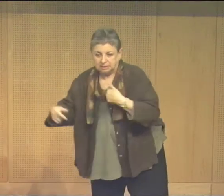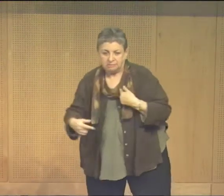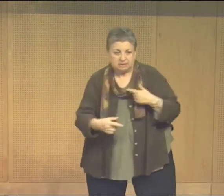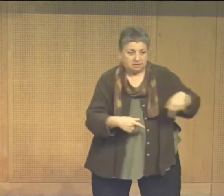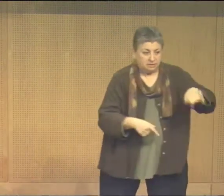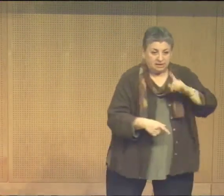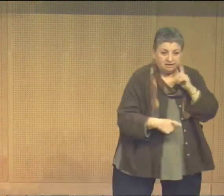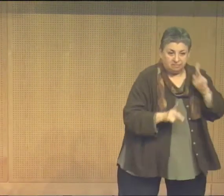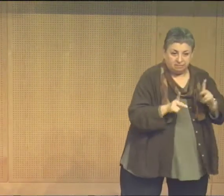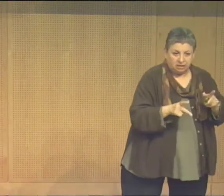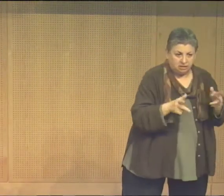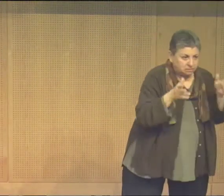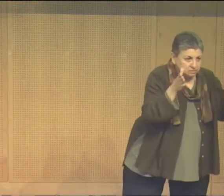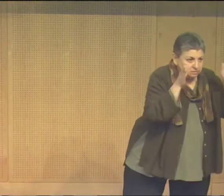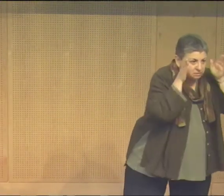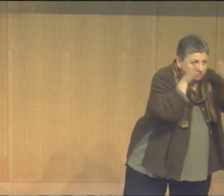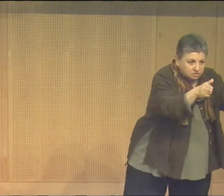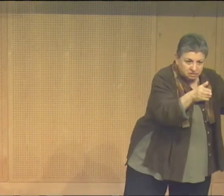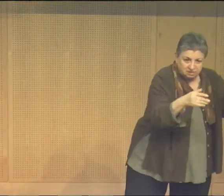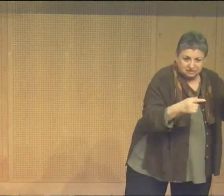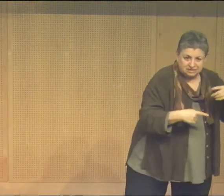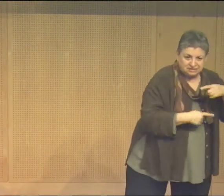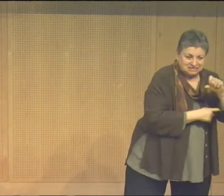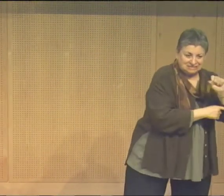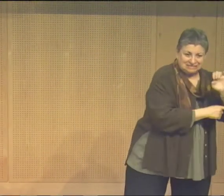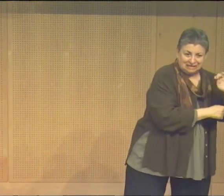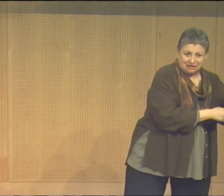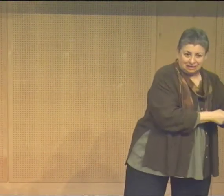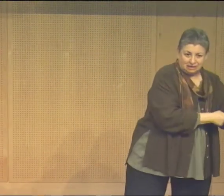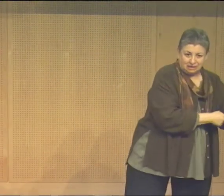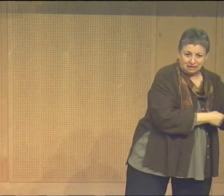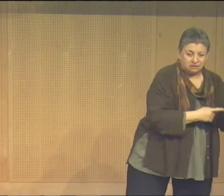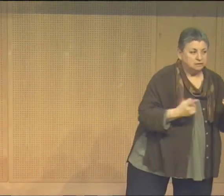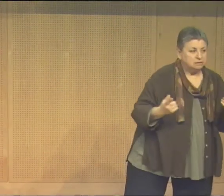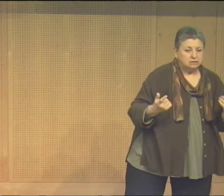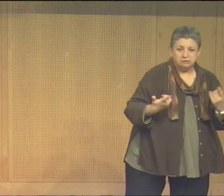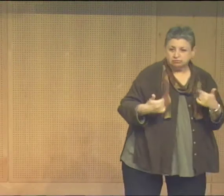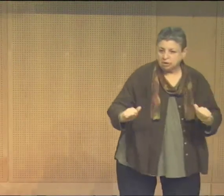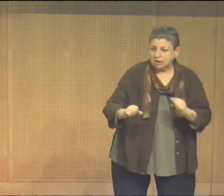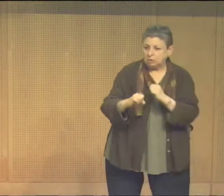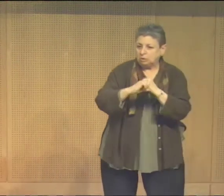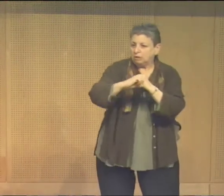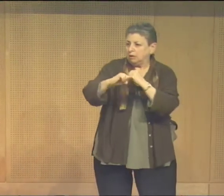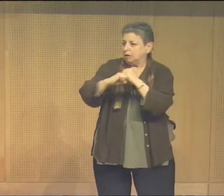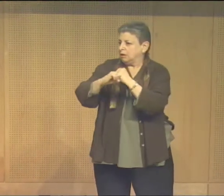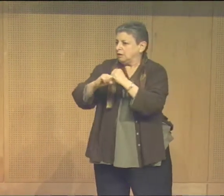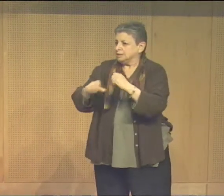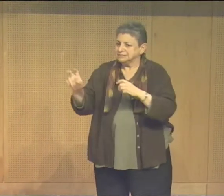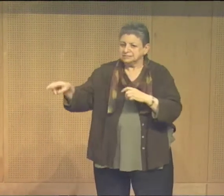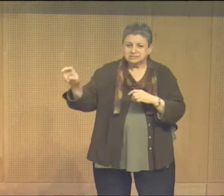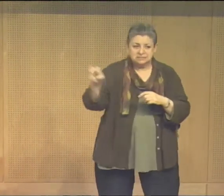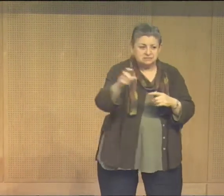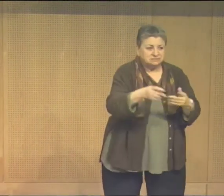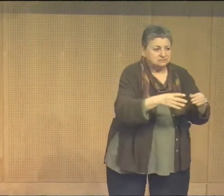Hearing people use their ears. Deaf people use their eyes to receive the same information. So, we tried to